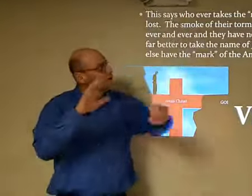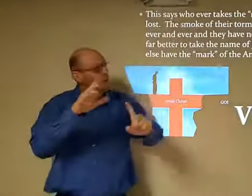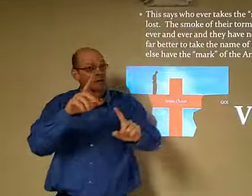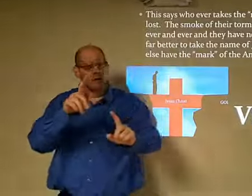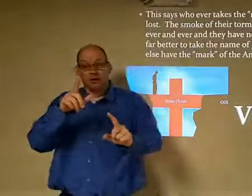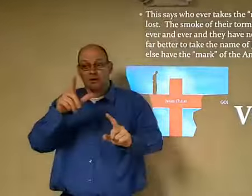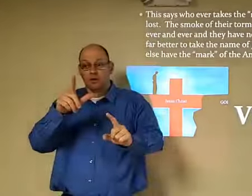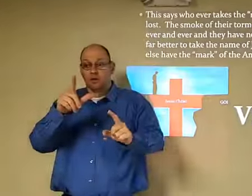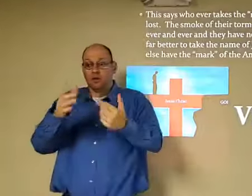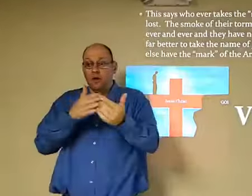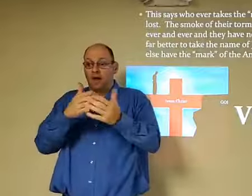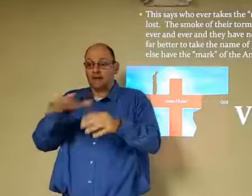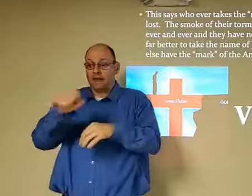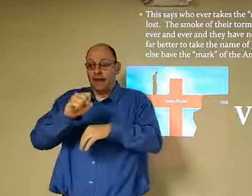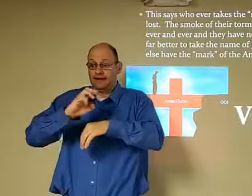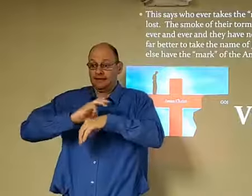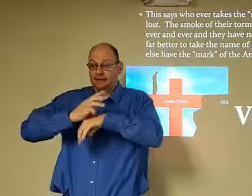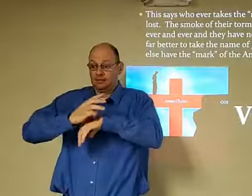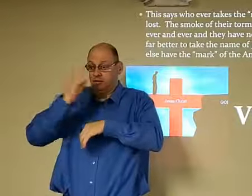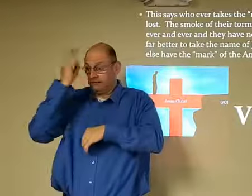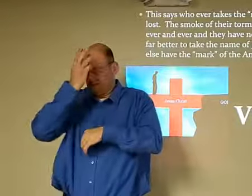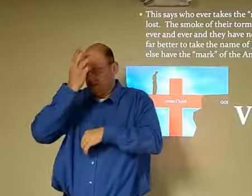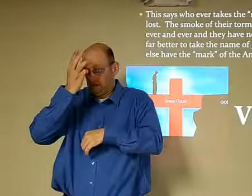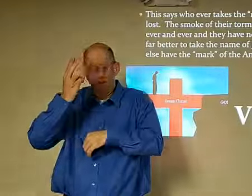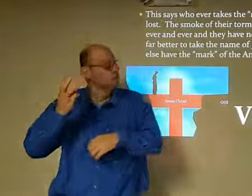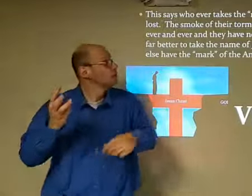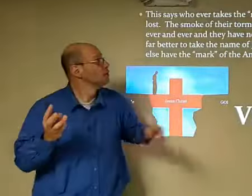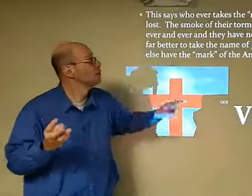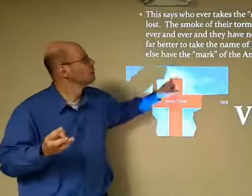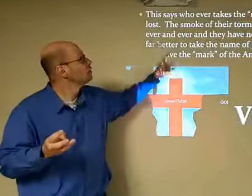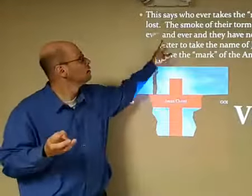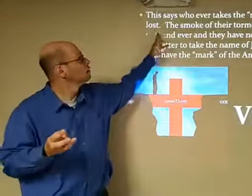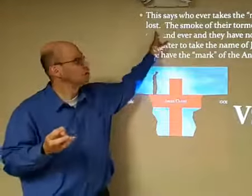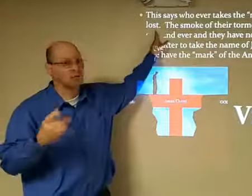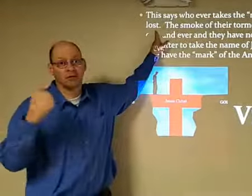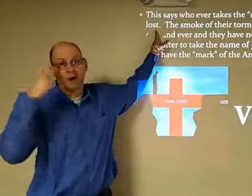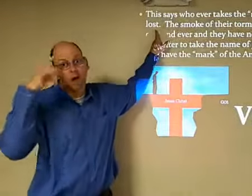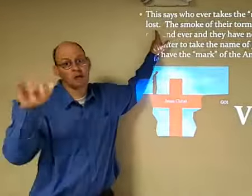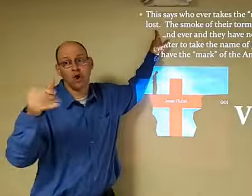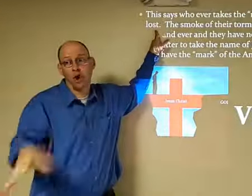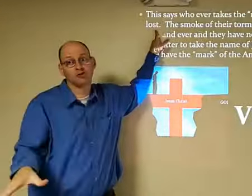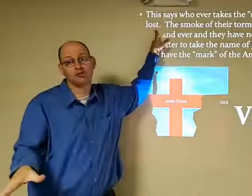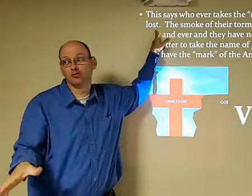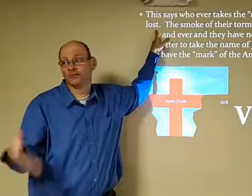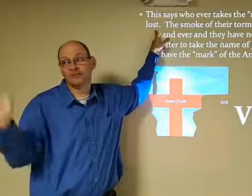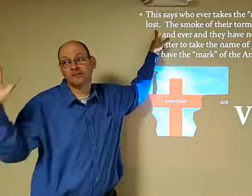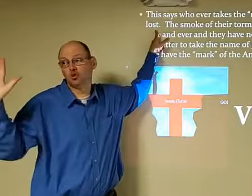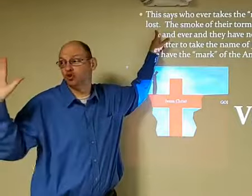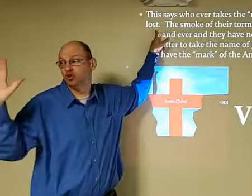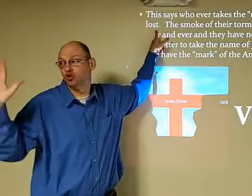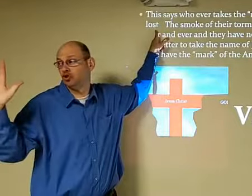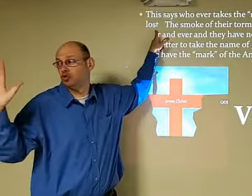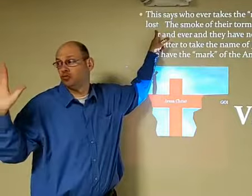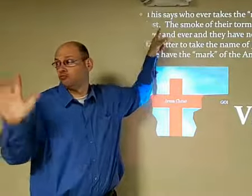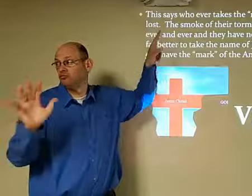this says whoever takes the mark will will